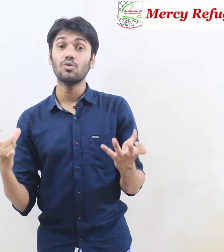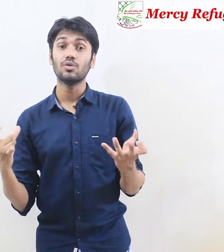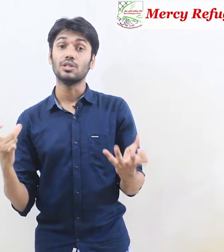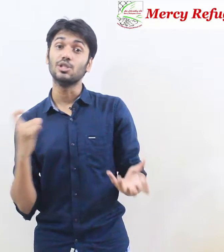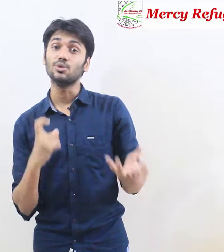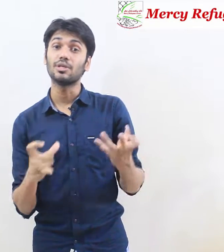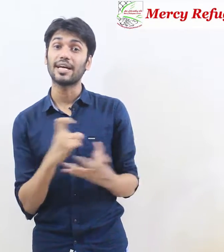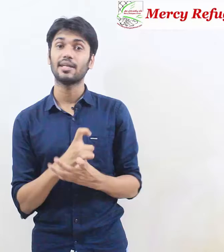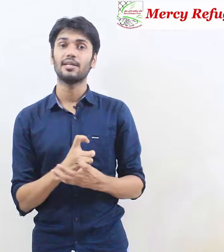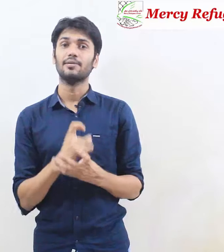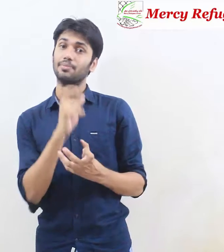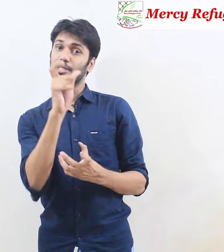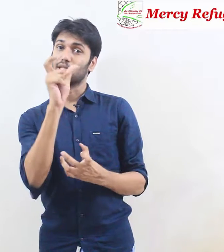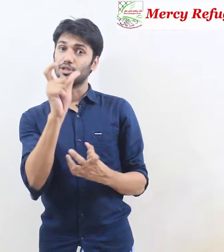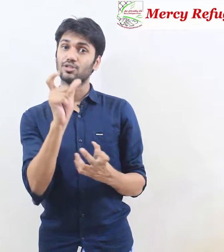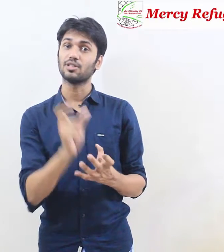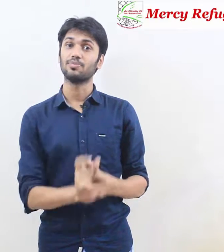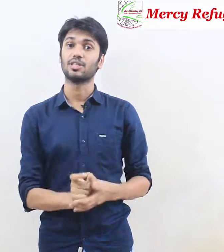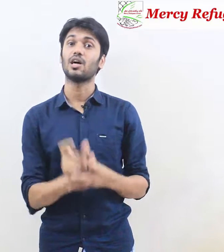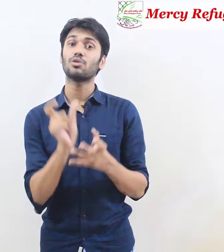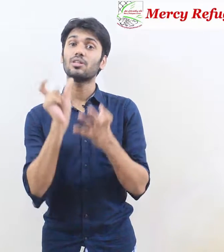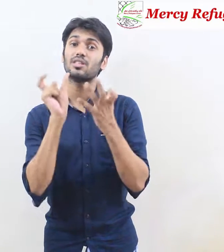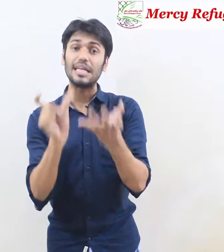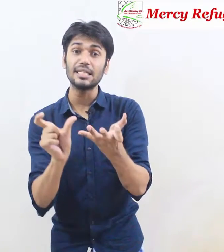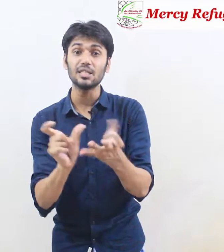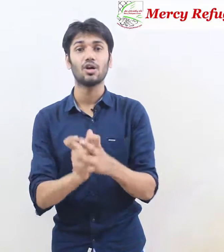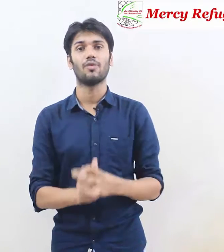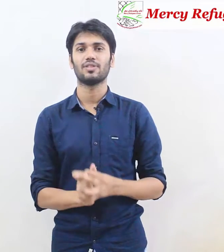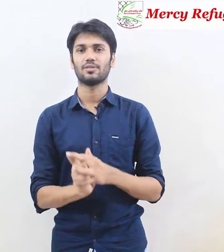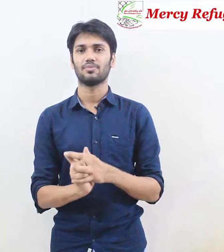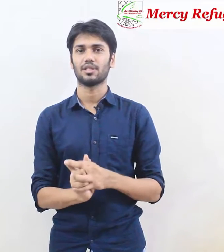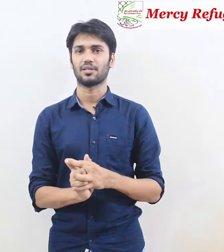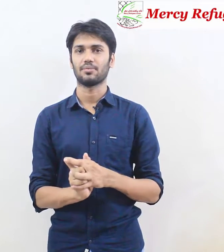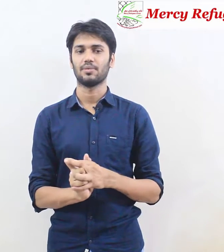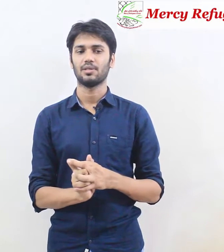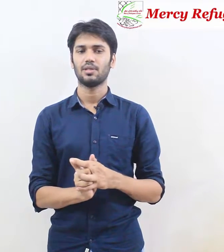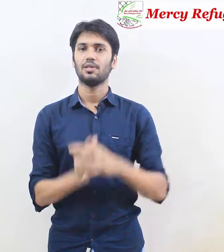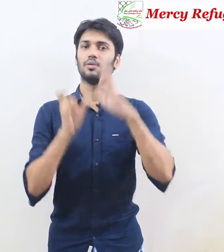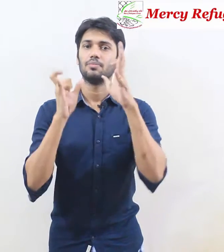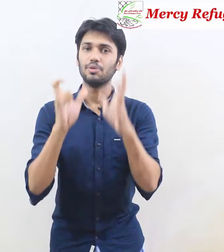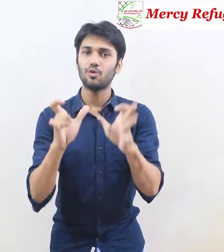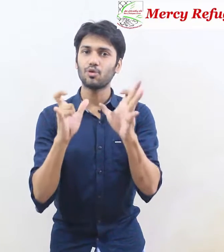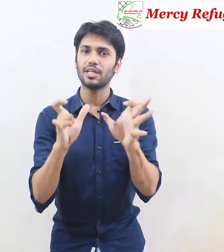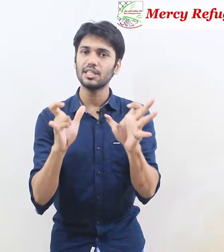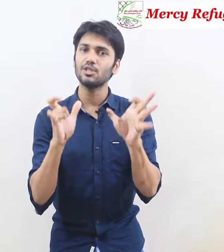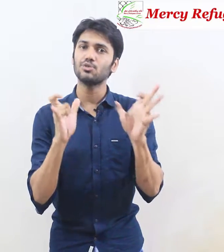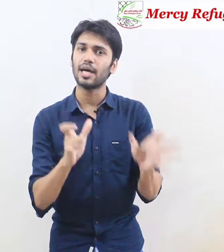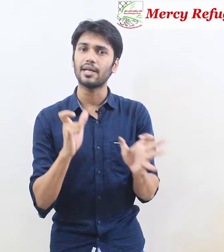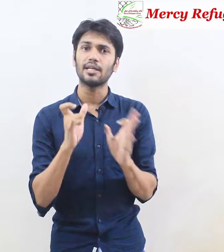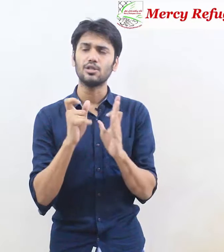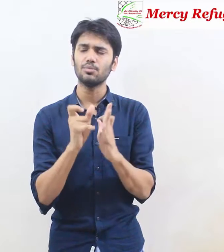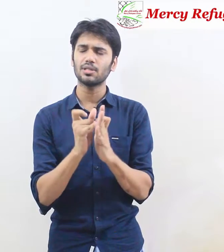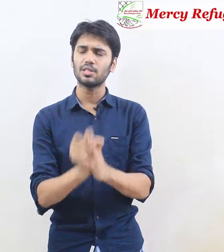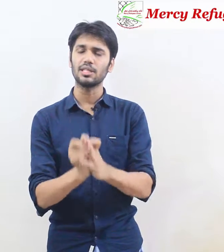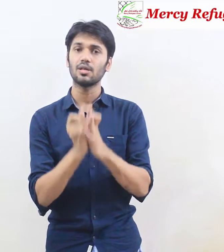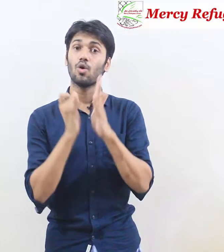you can bring your subject how can think of a subject before getting into that you must think